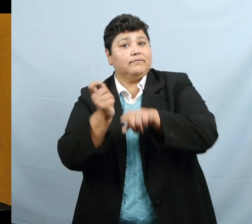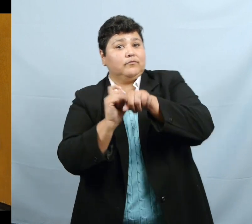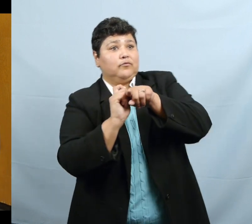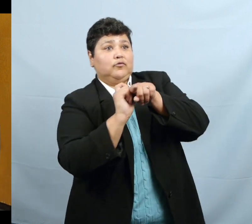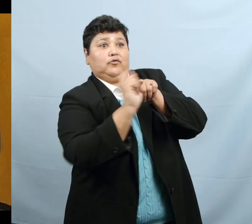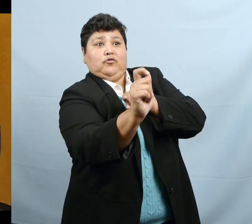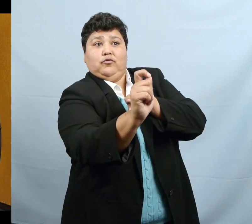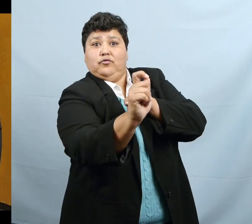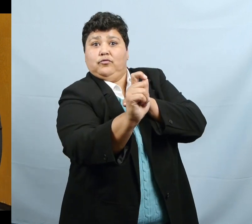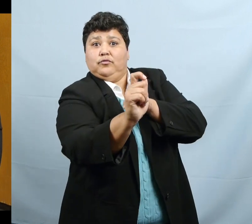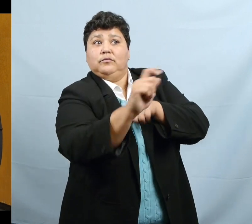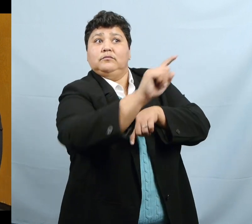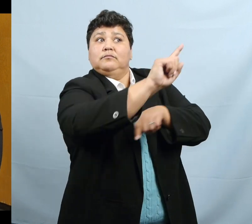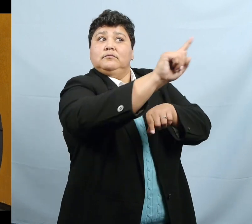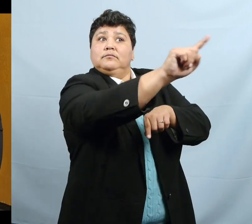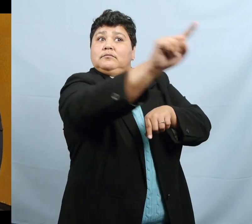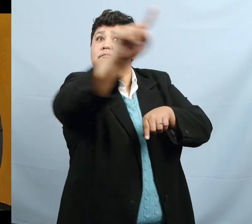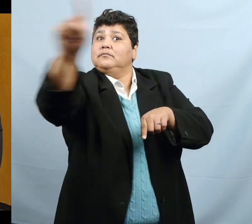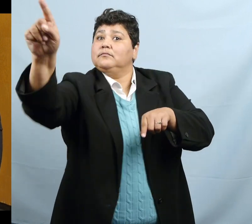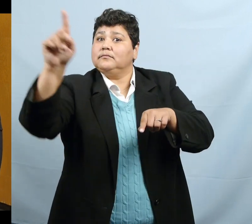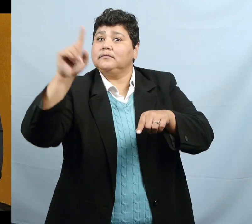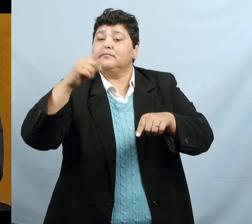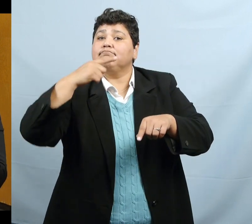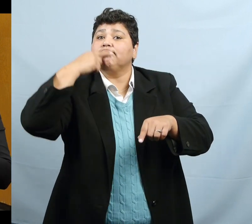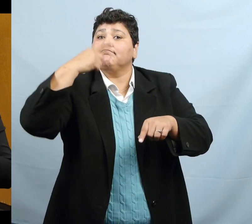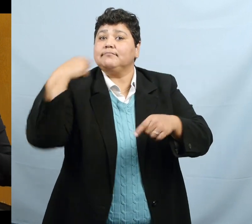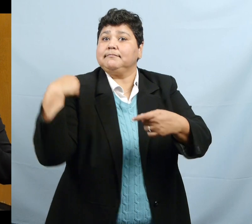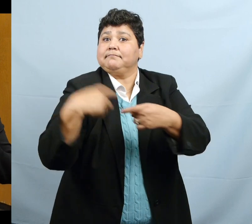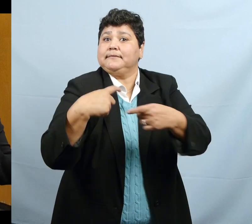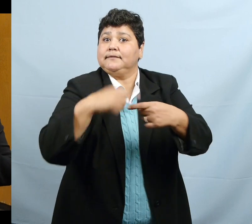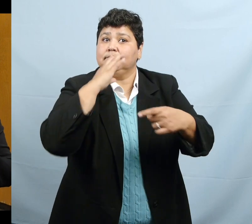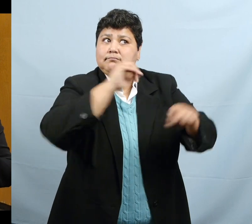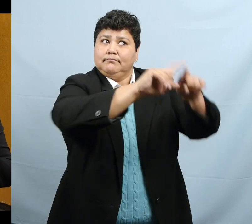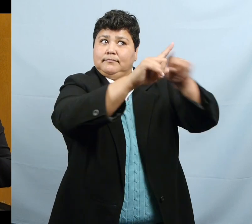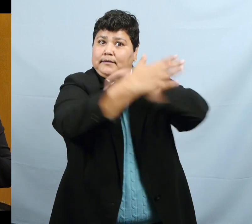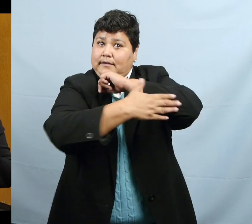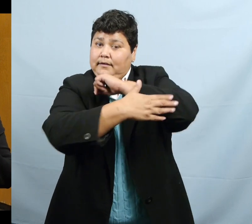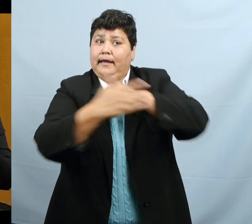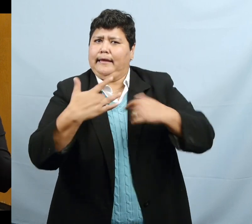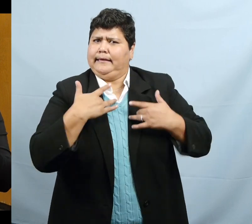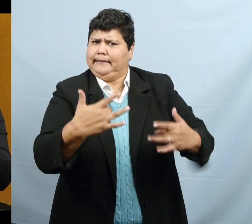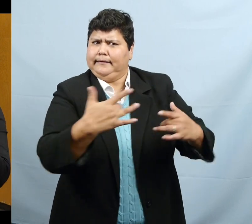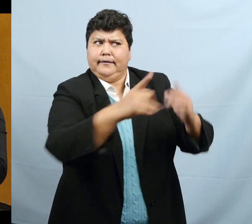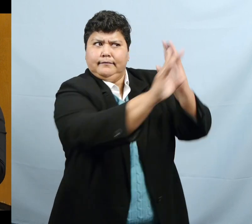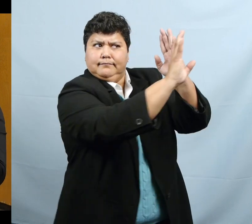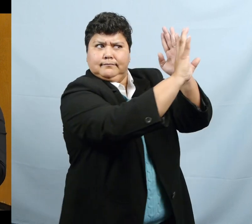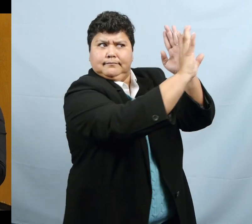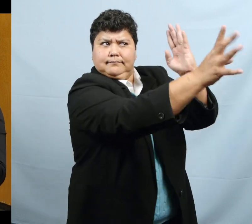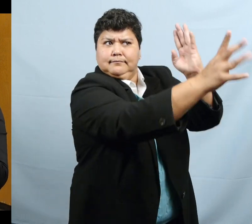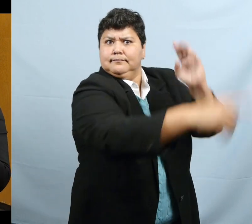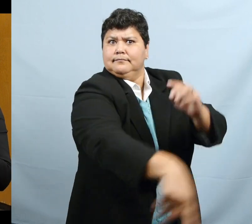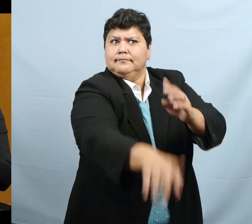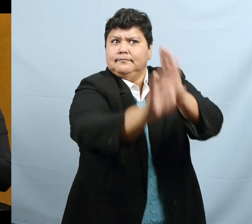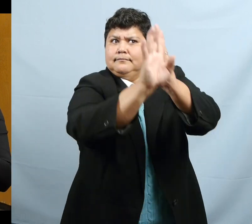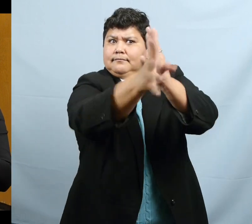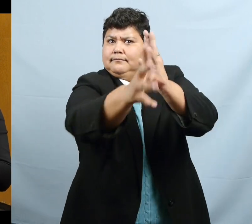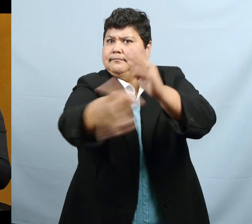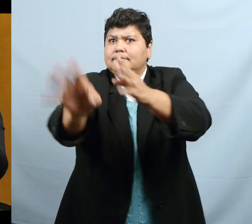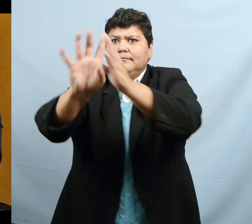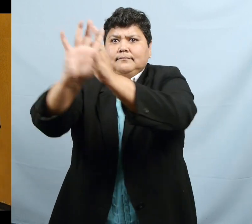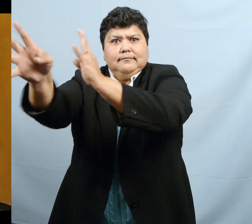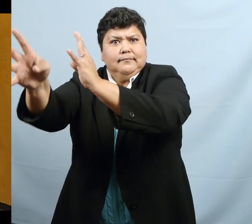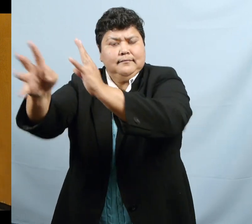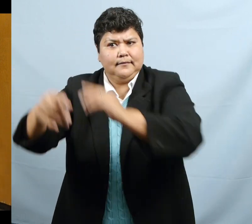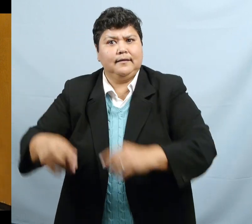and that's a big challenge. We don't have a team where we can show two or three people. On one phone. So we